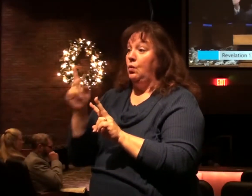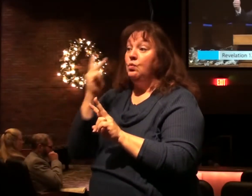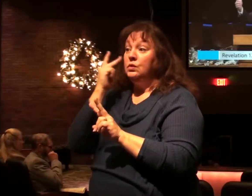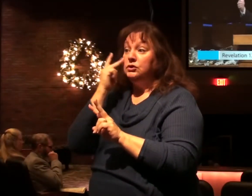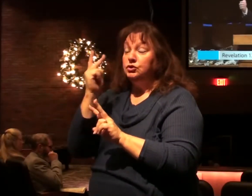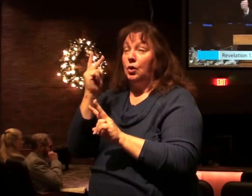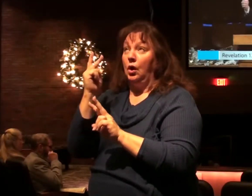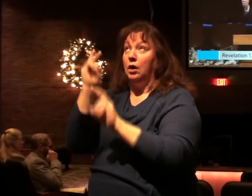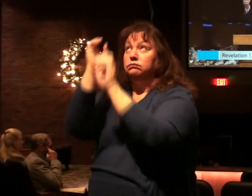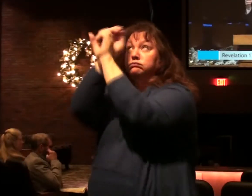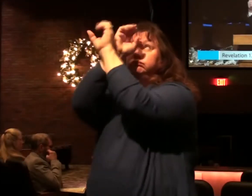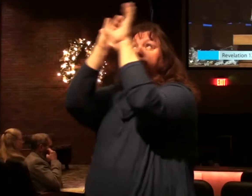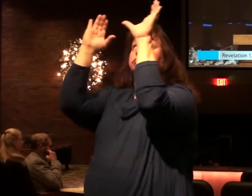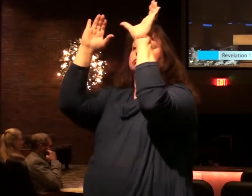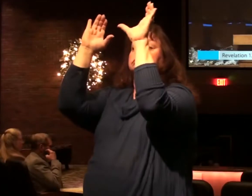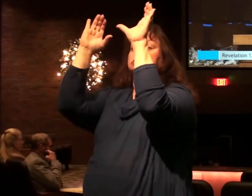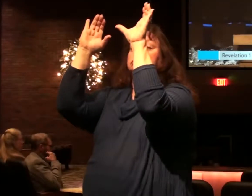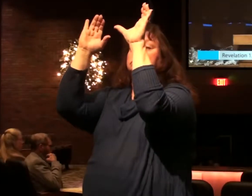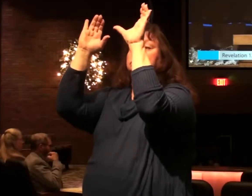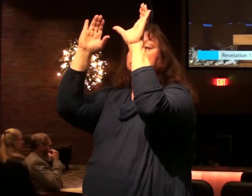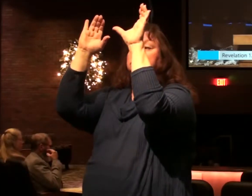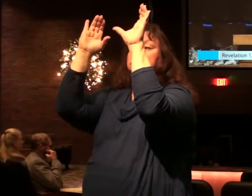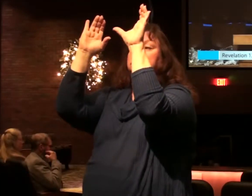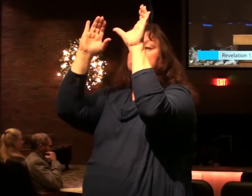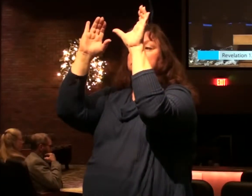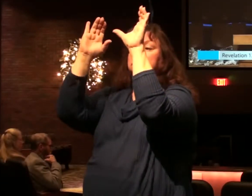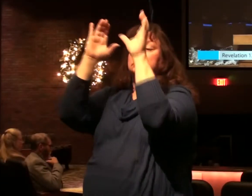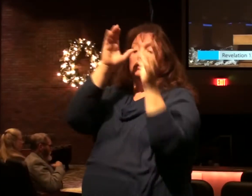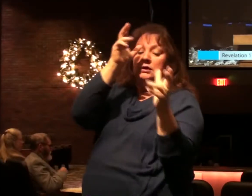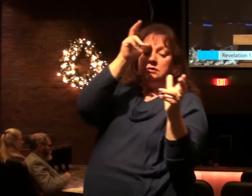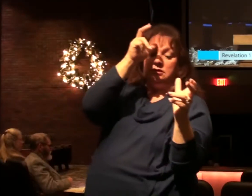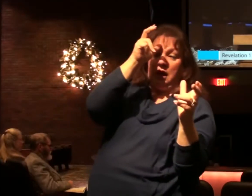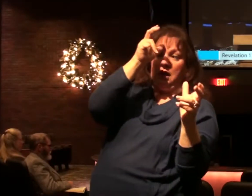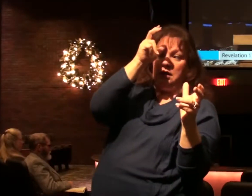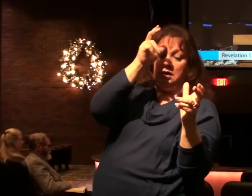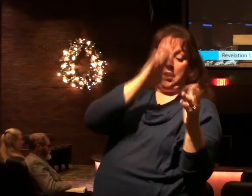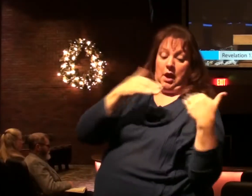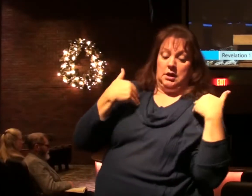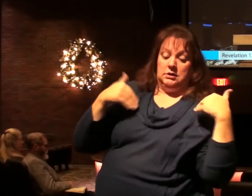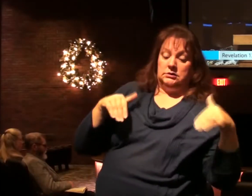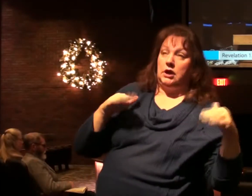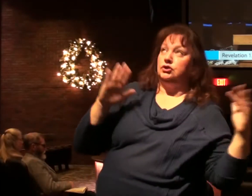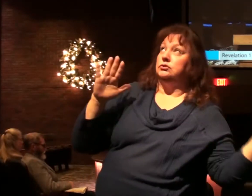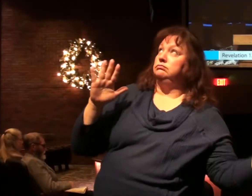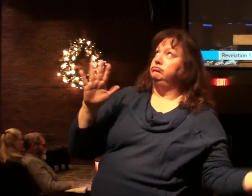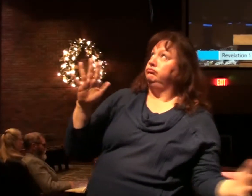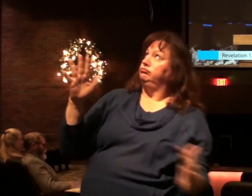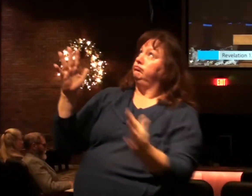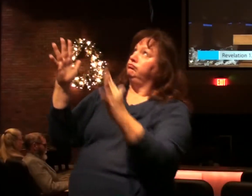pictured Job appearing with other angels before the throne of God.